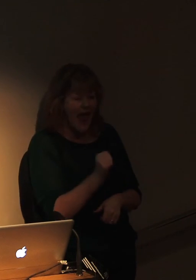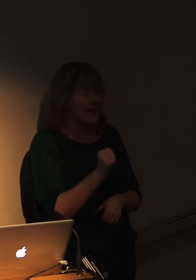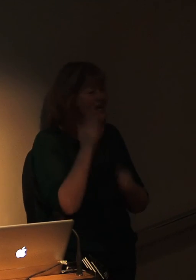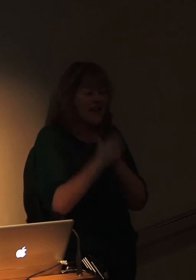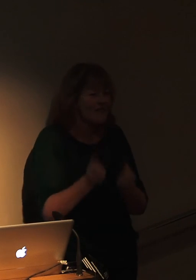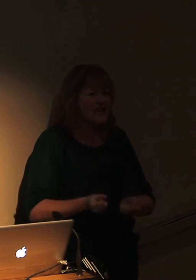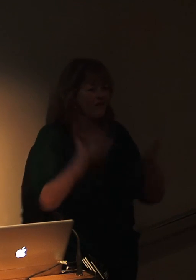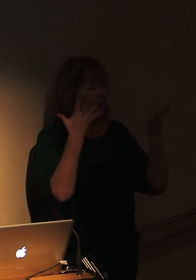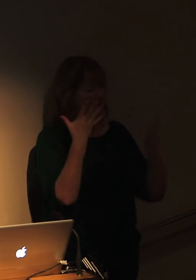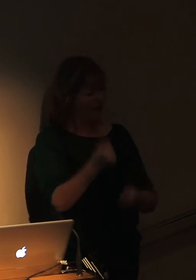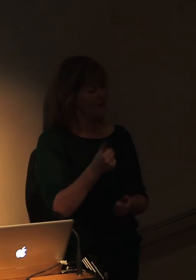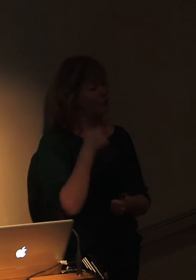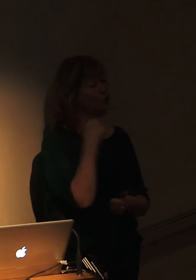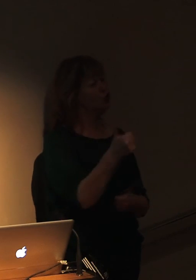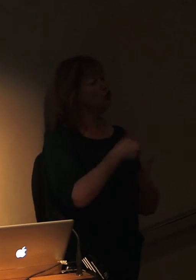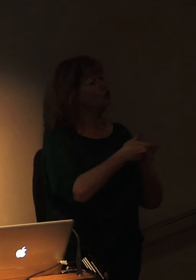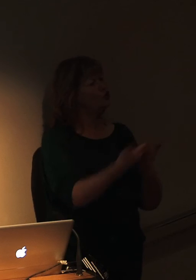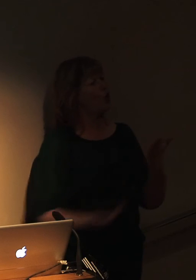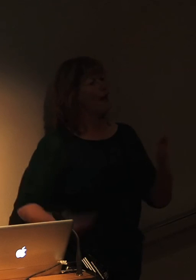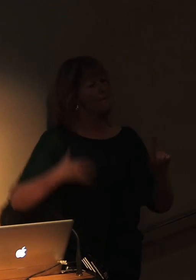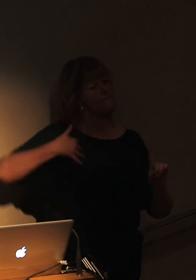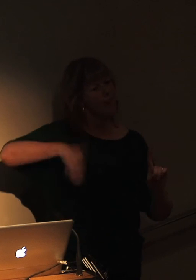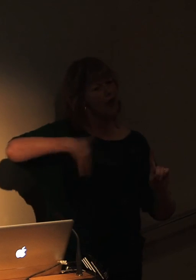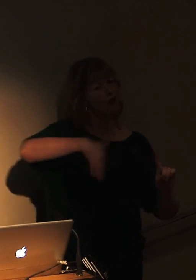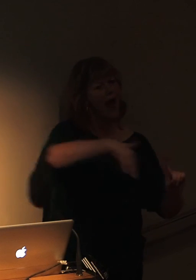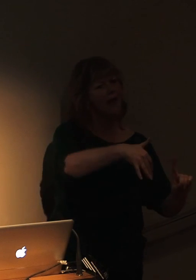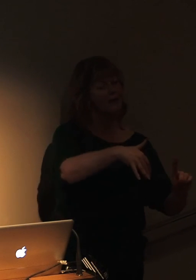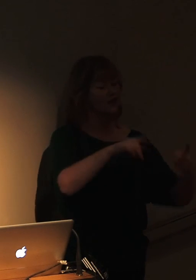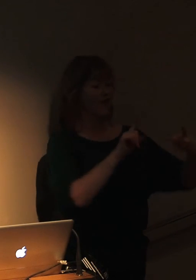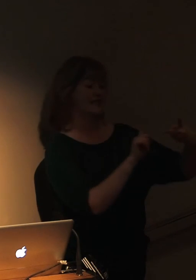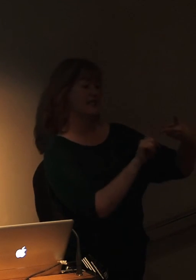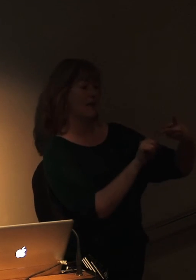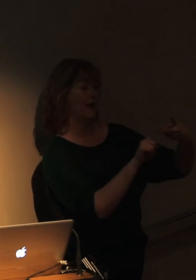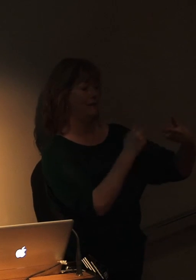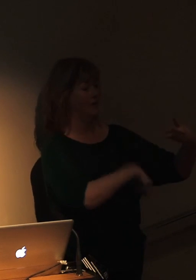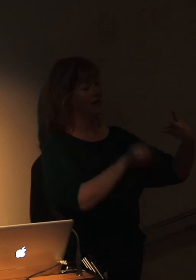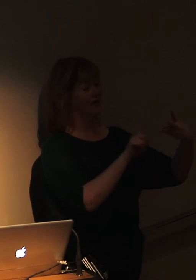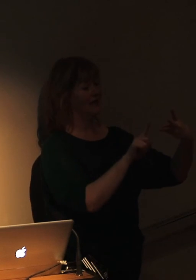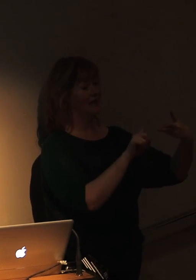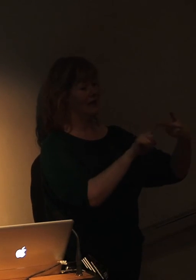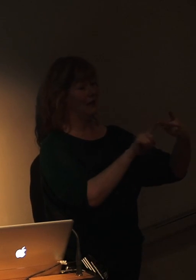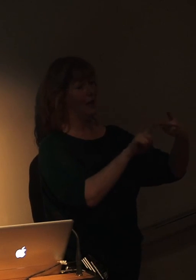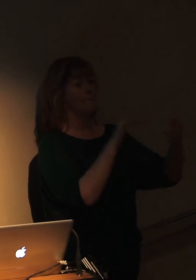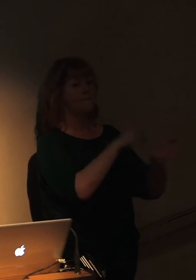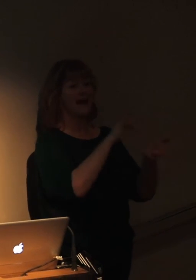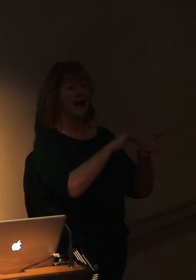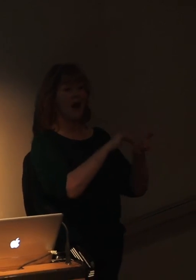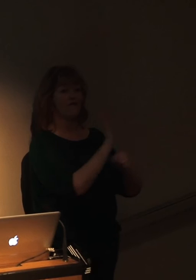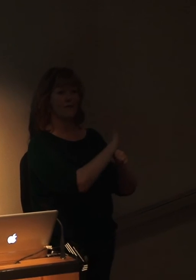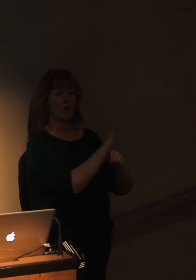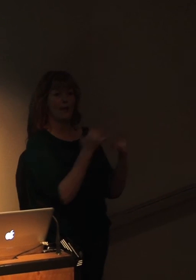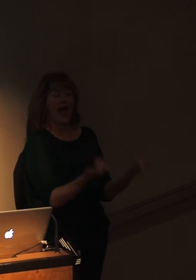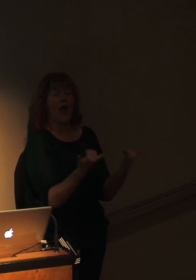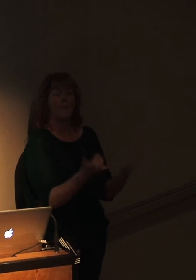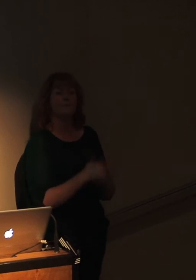some really solid characters. Now what we had to do was tell the middle of the film. Now the interesting thing about this film is when I